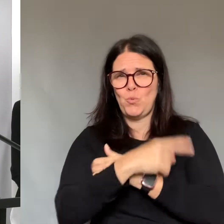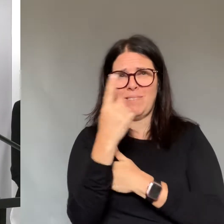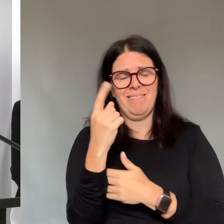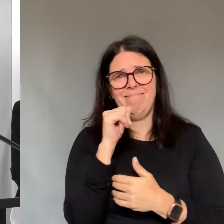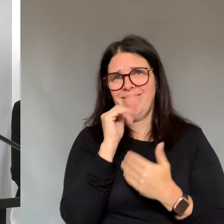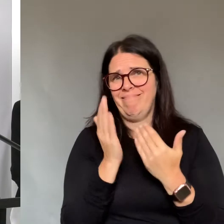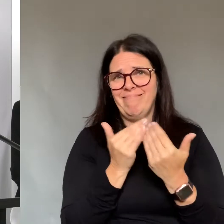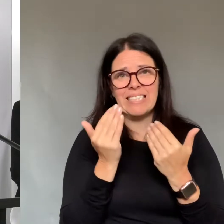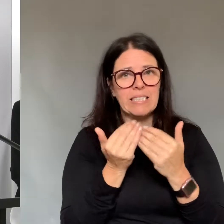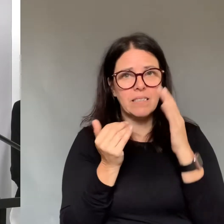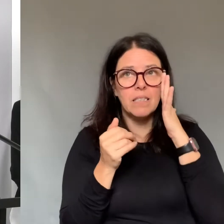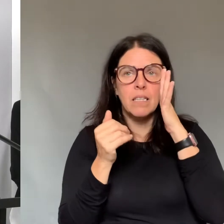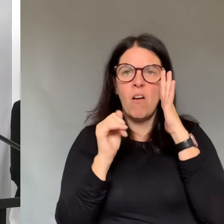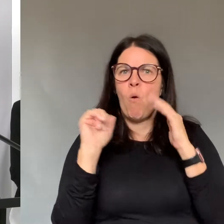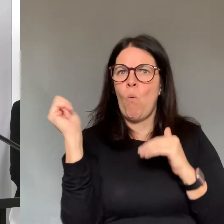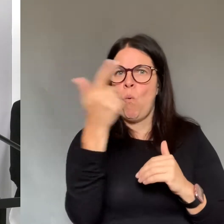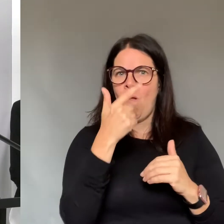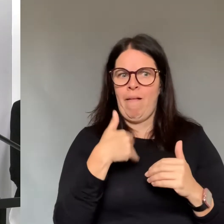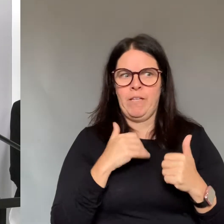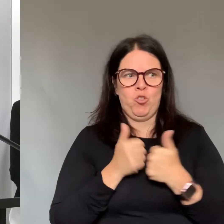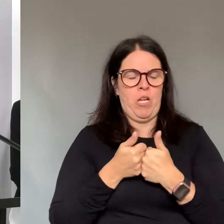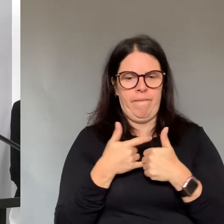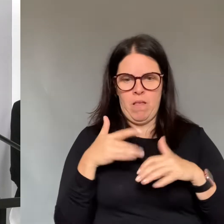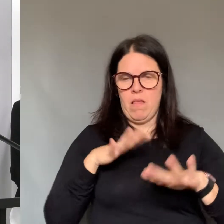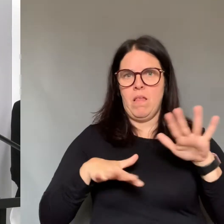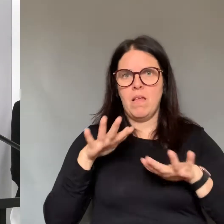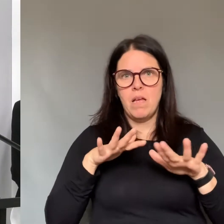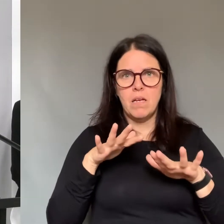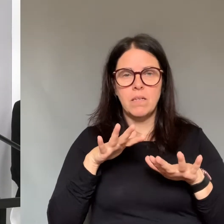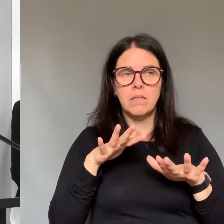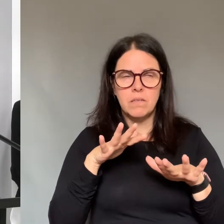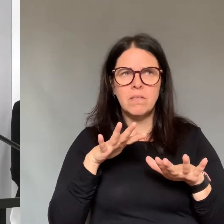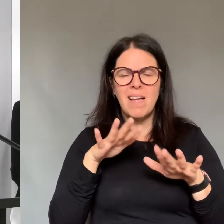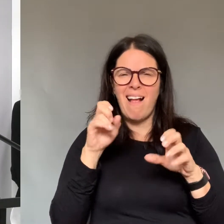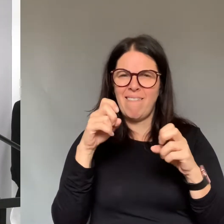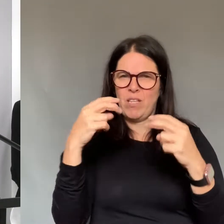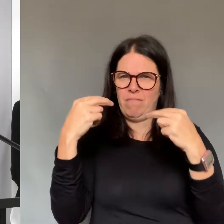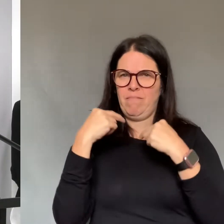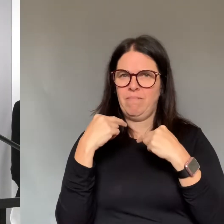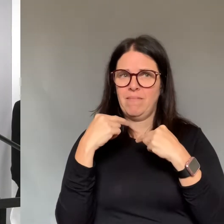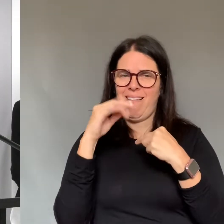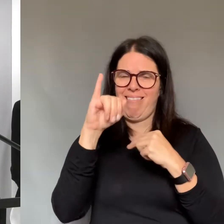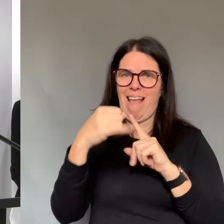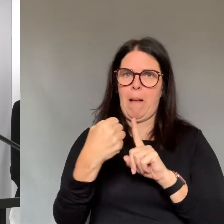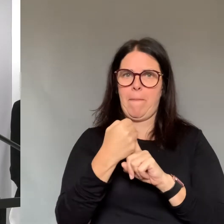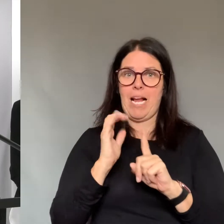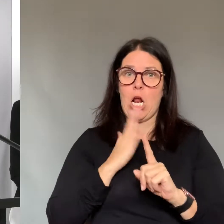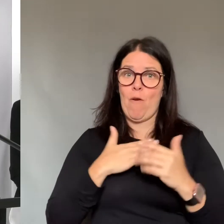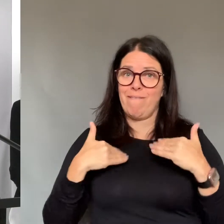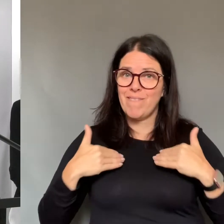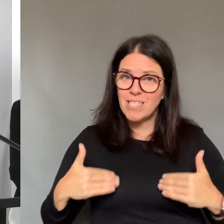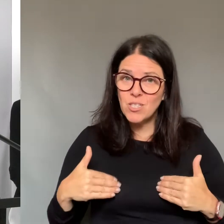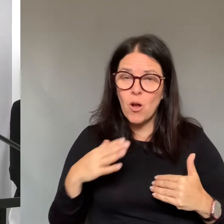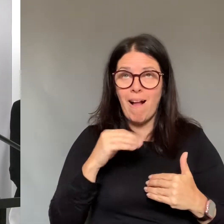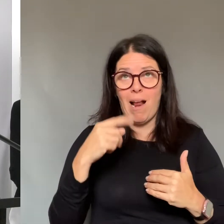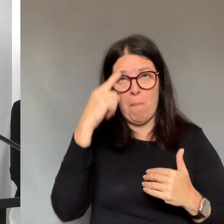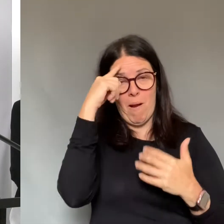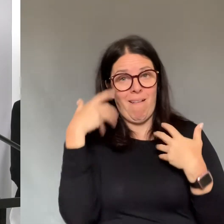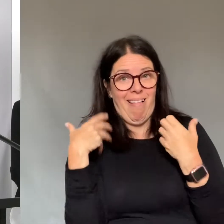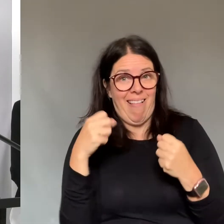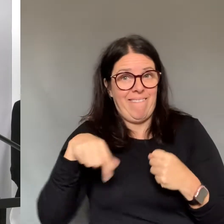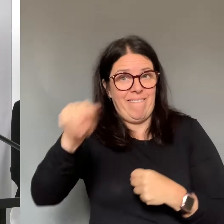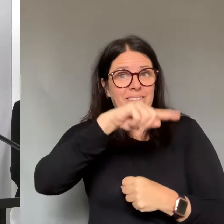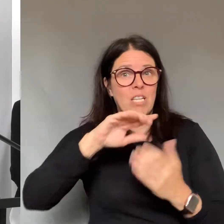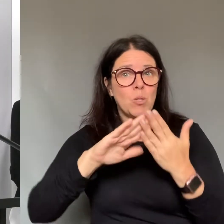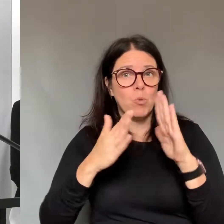population health perspective, the measures that are currently in place such as physical distancing, closure of non-essential businesses will